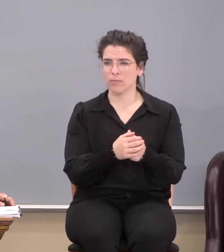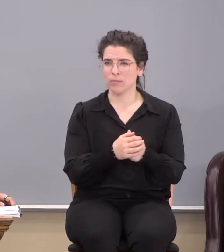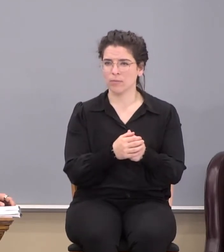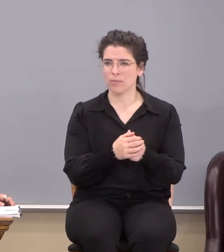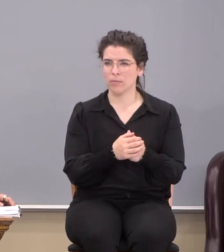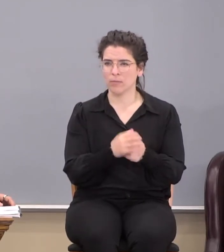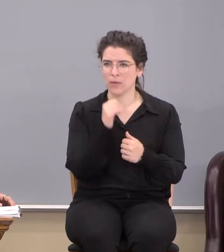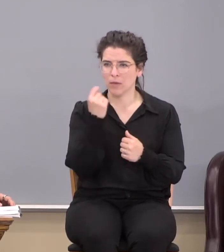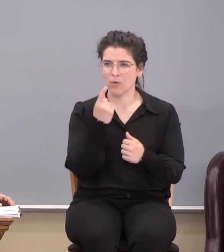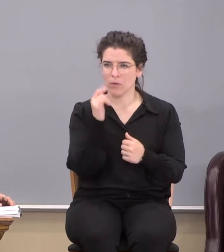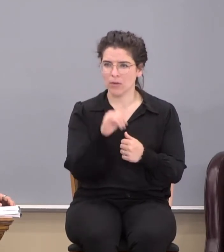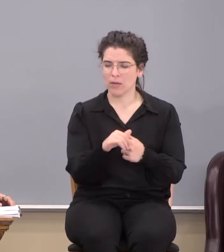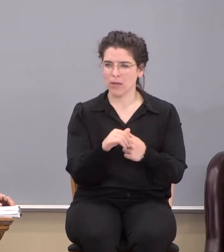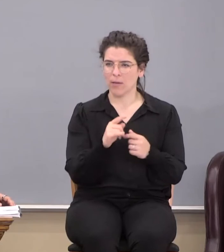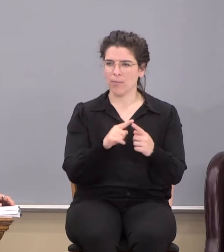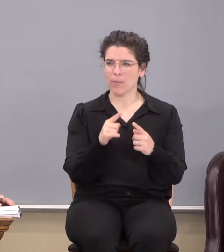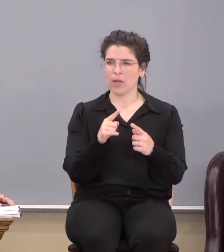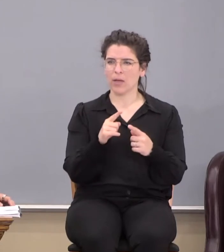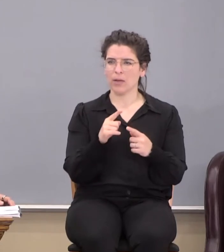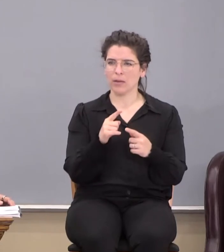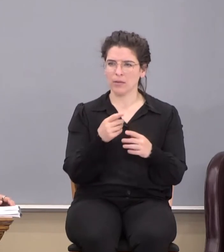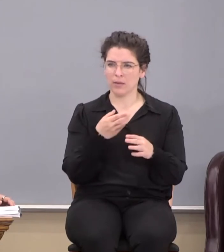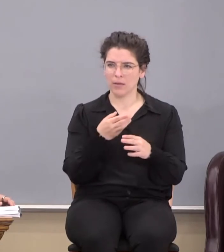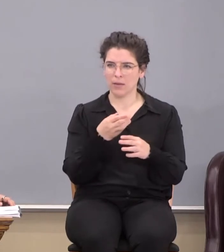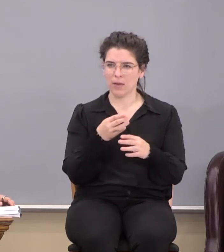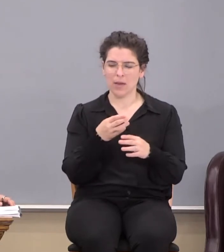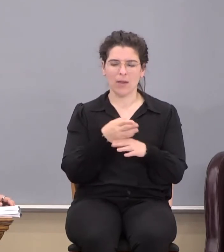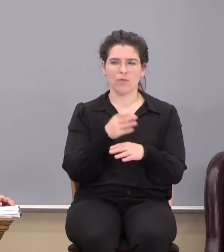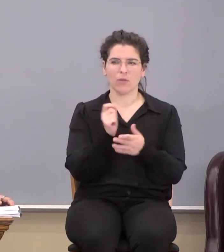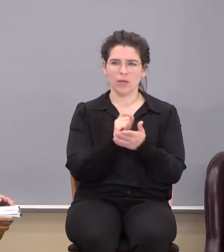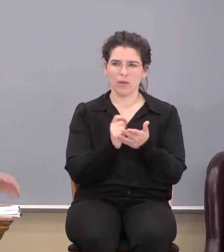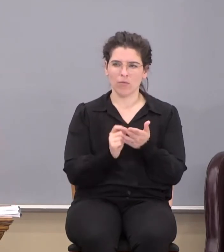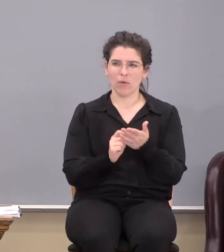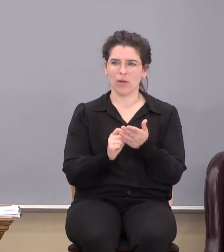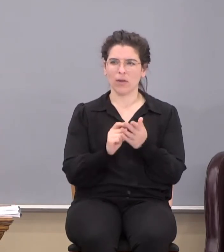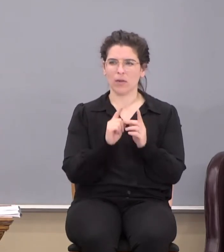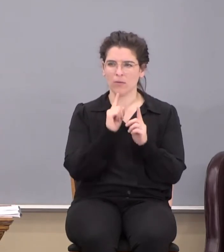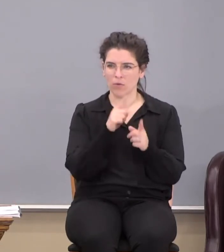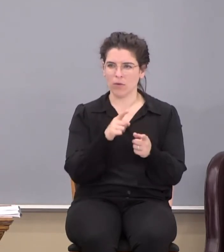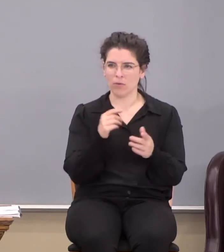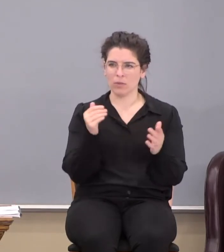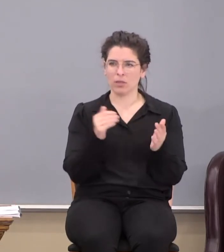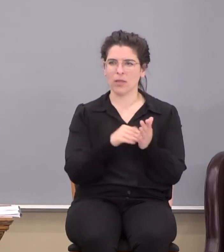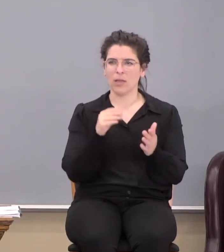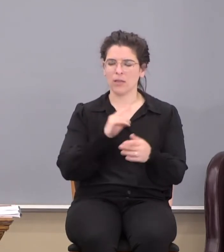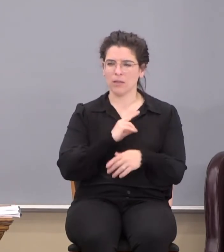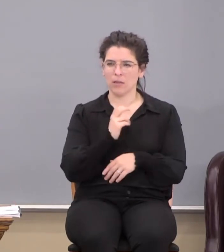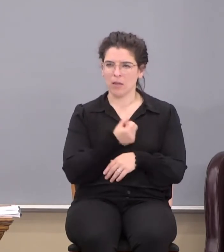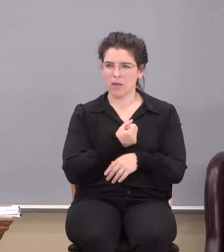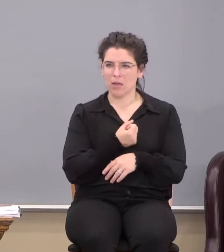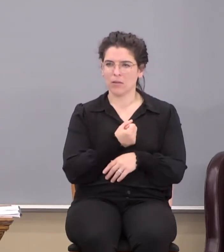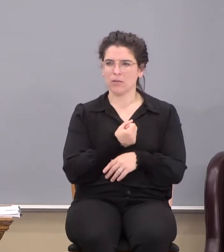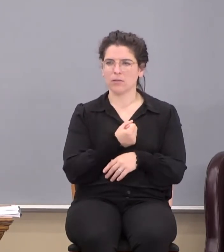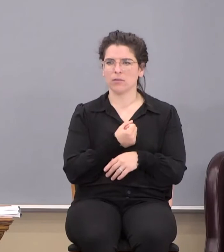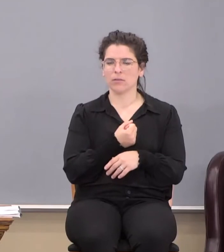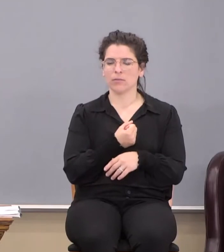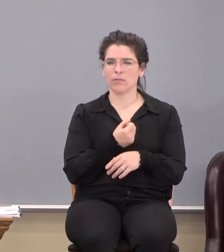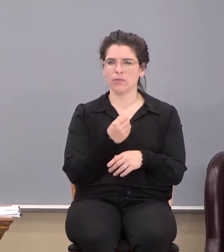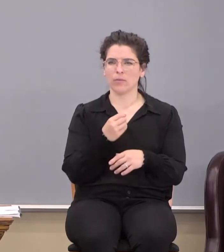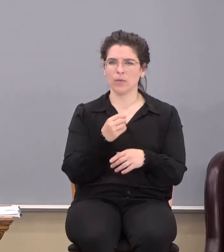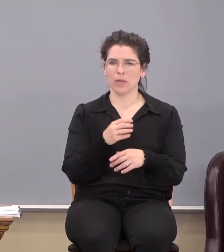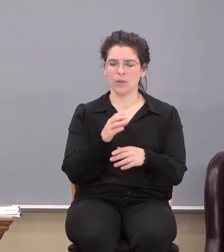And not only that, but it out the handwriting of ordinances, it was against us. It was